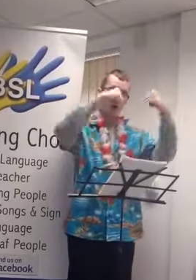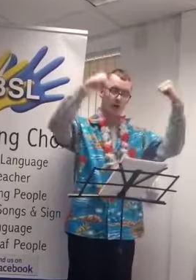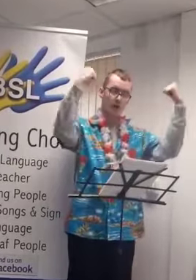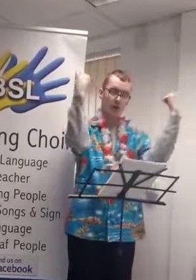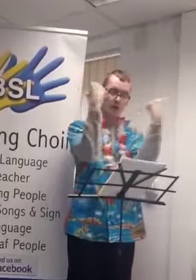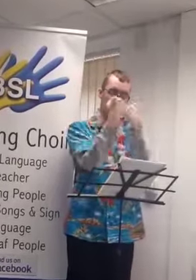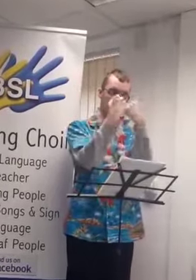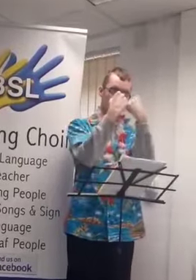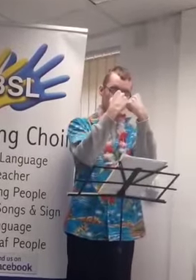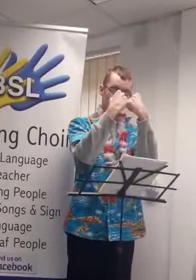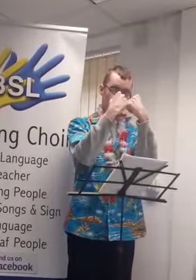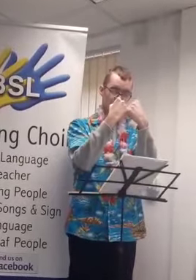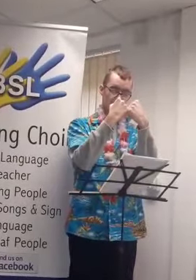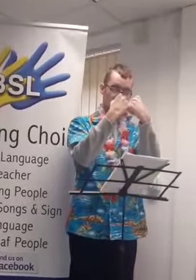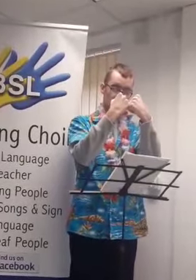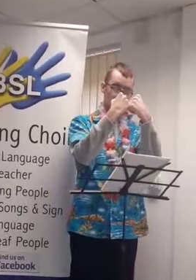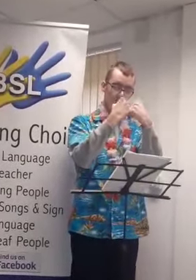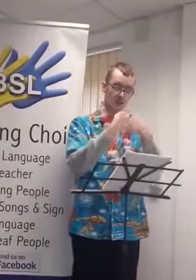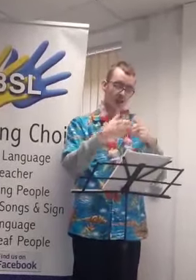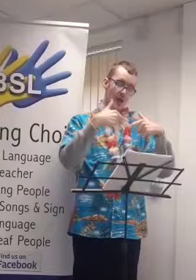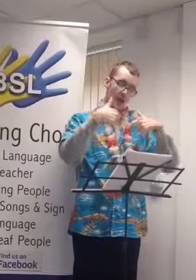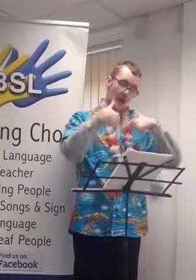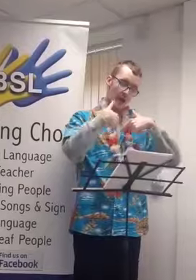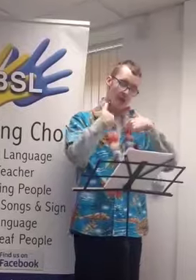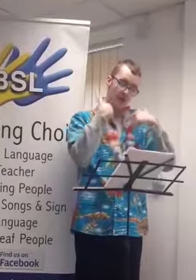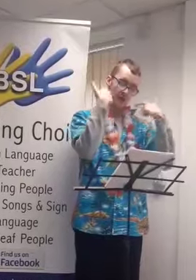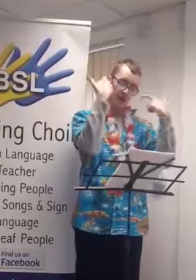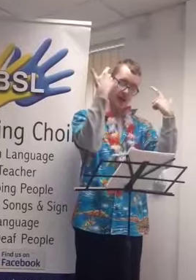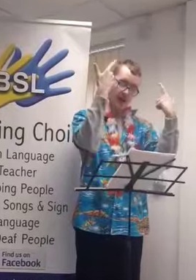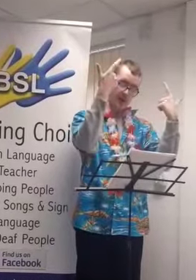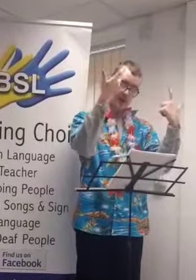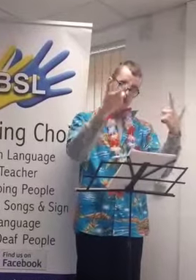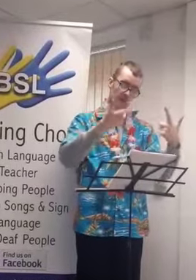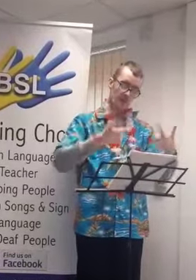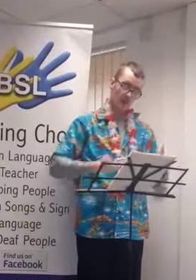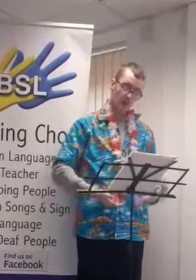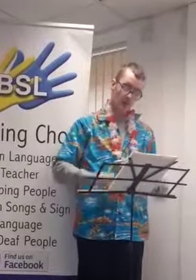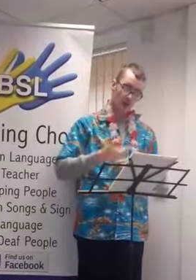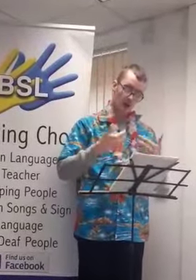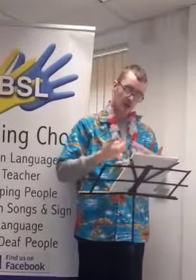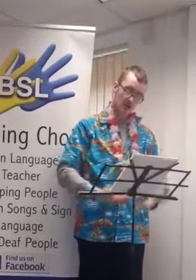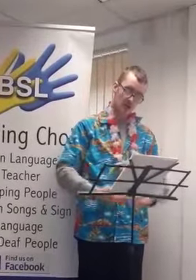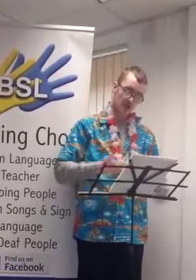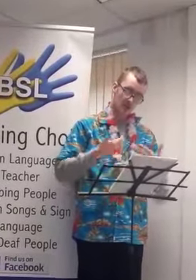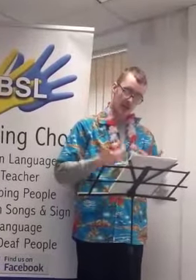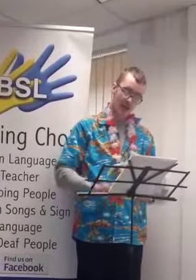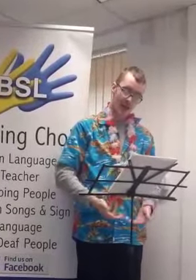living for today.